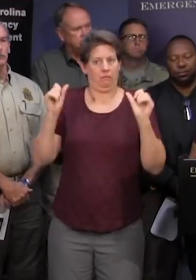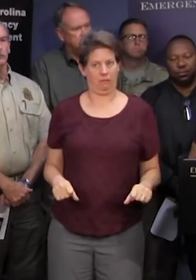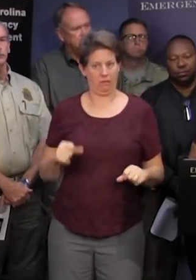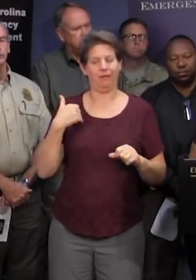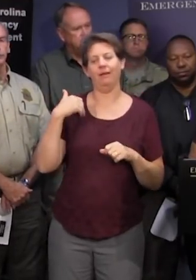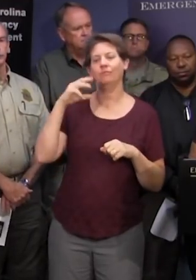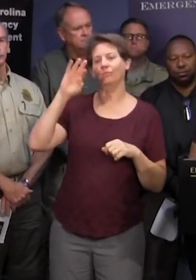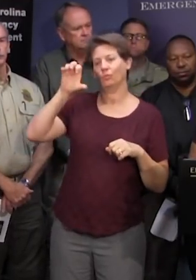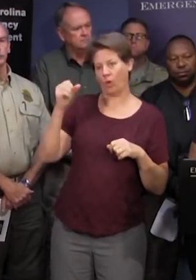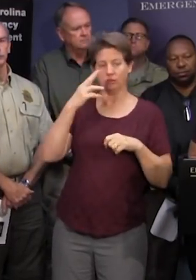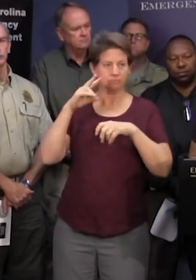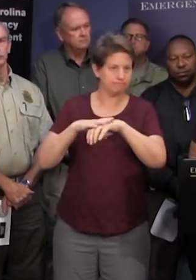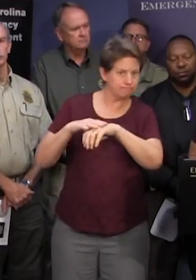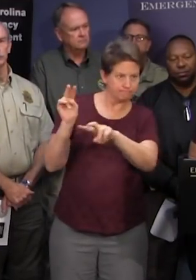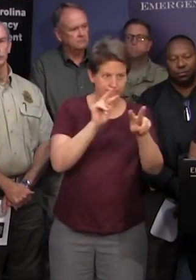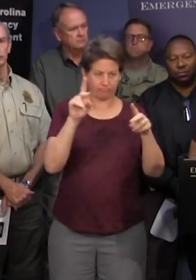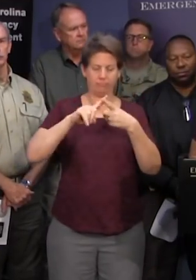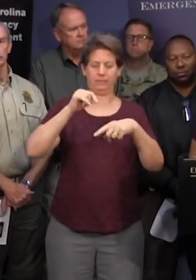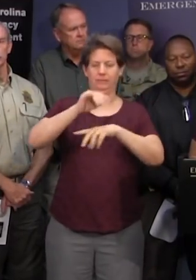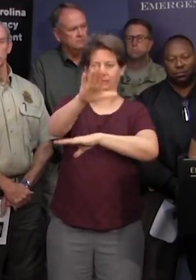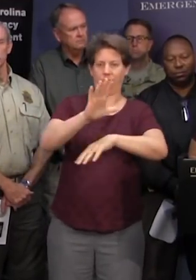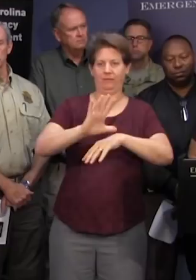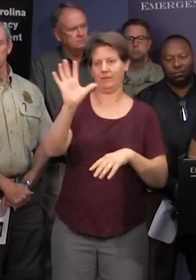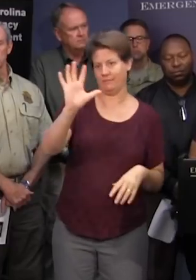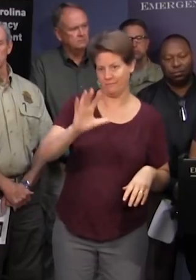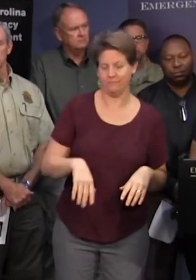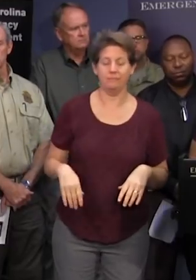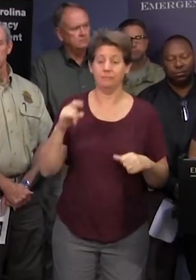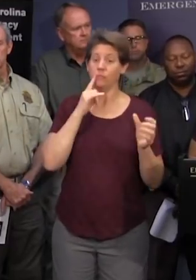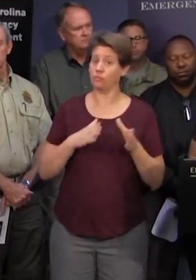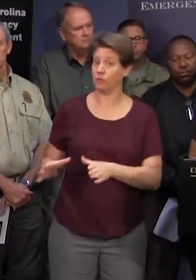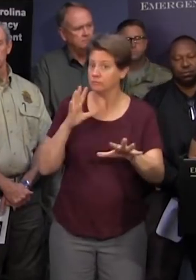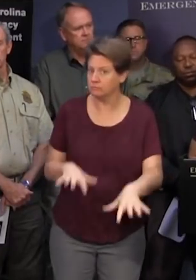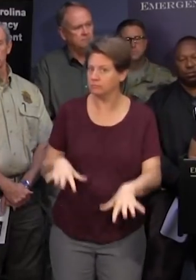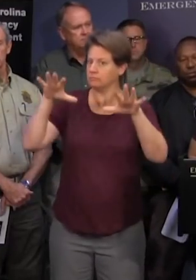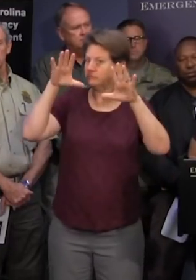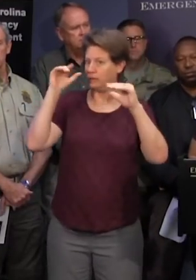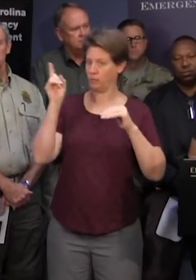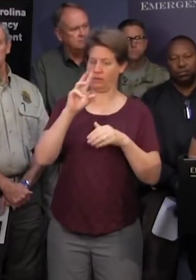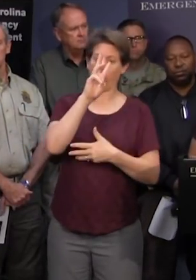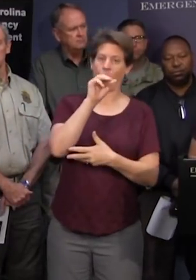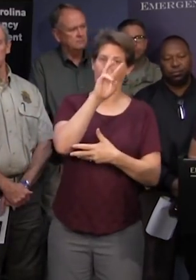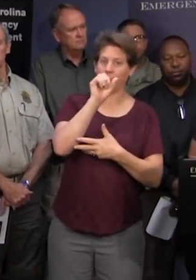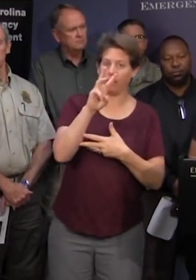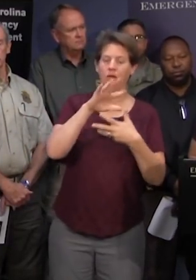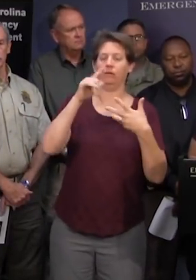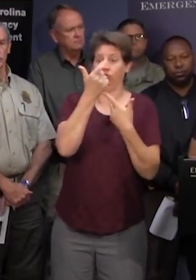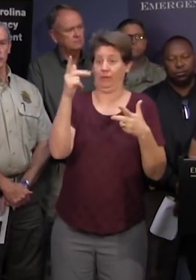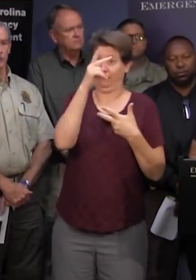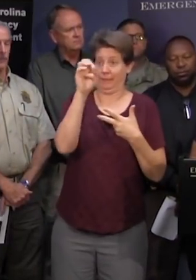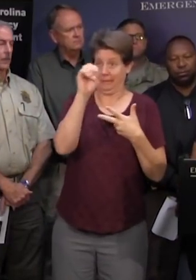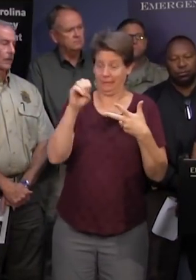is currently in effect until 5 p.m. this afternoon major river flooding is expected along the Waccamaw Great PD Little PD